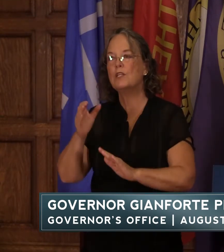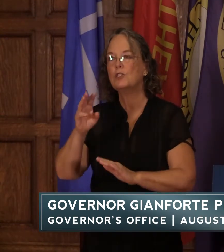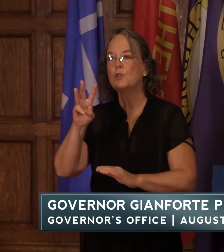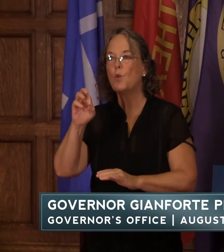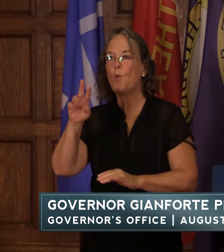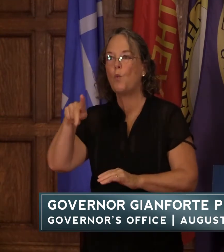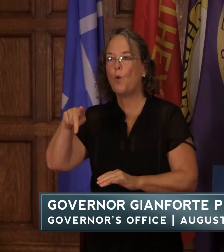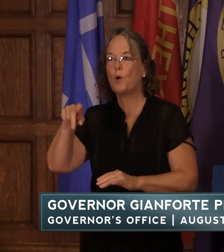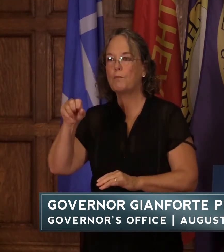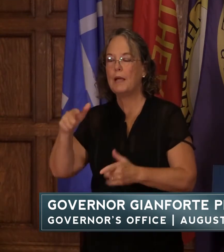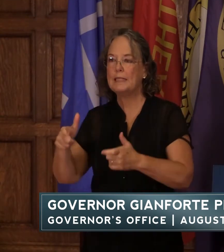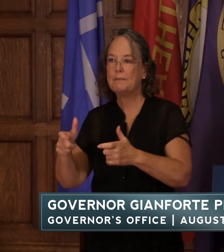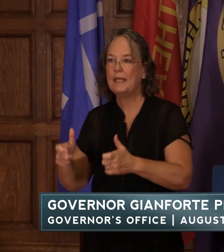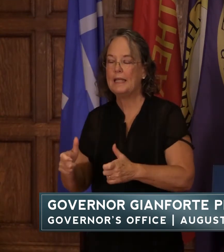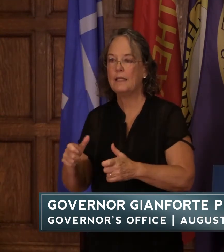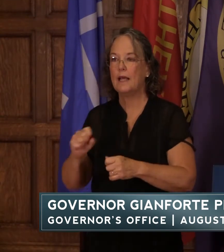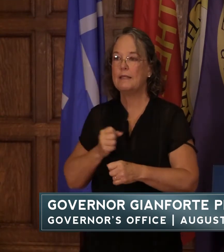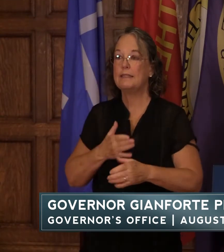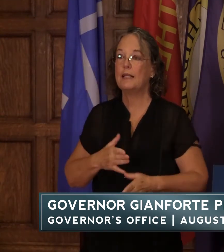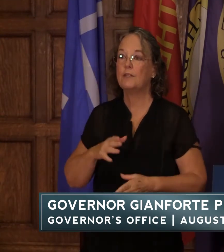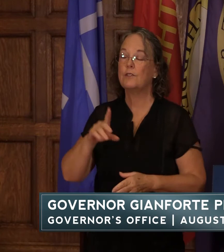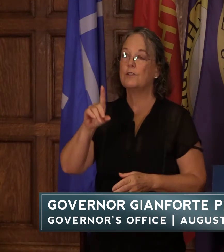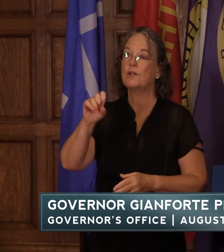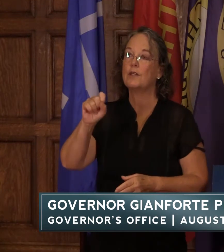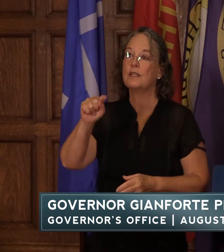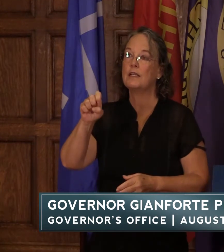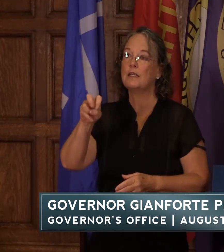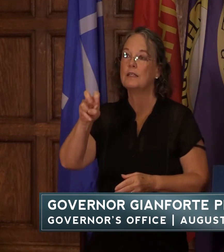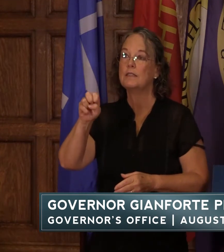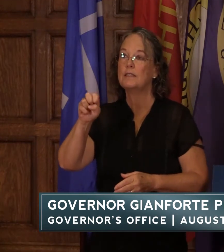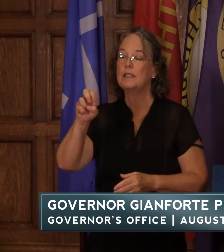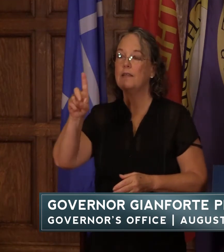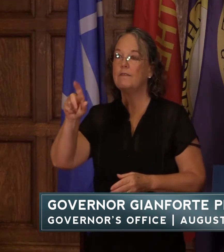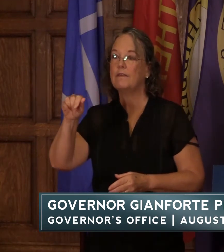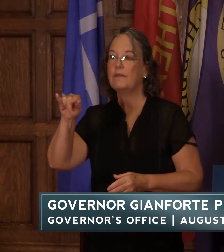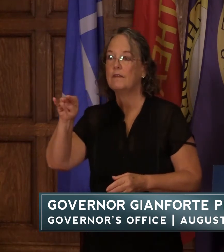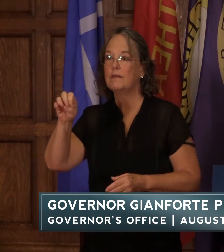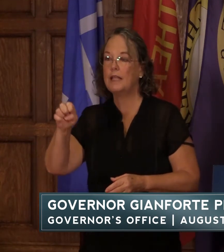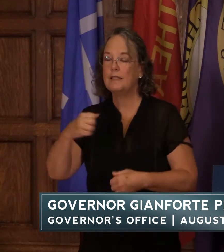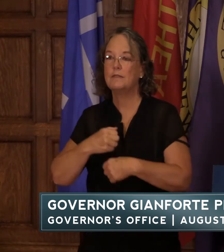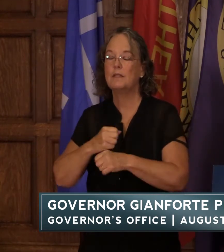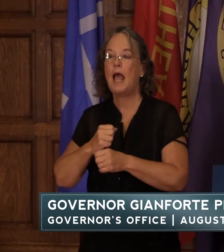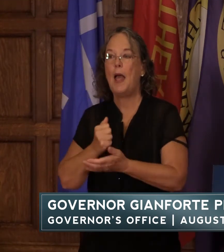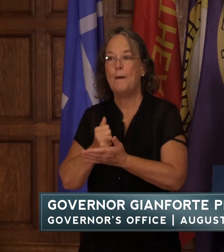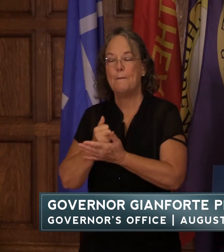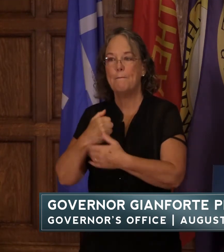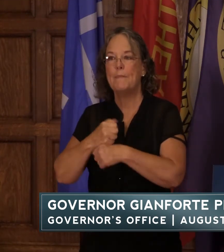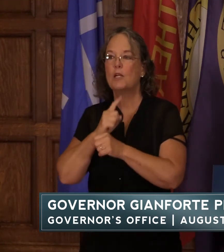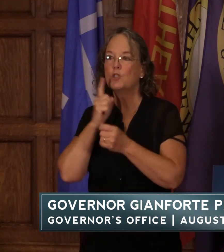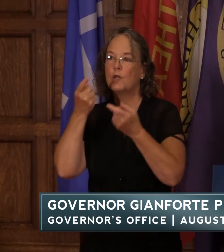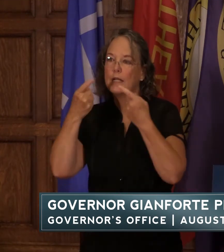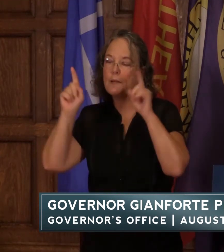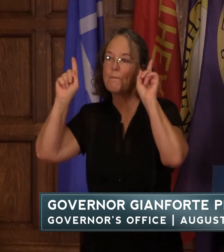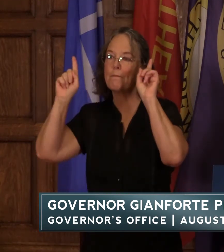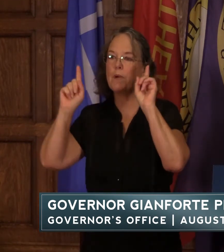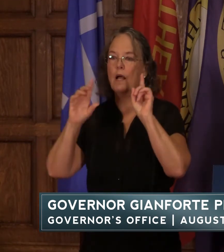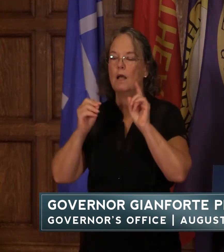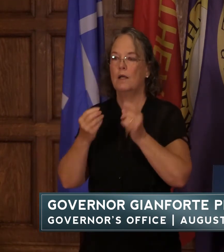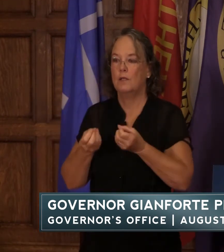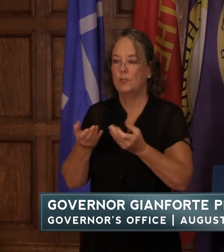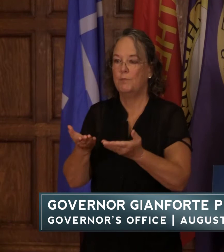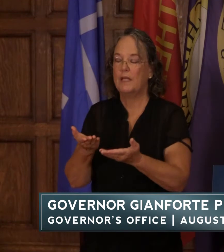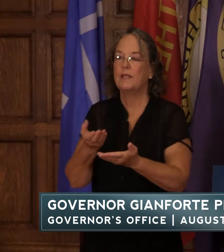and senator steve danes was instrumental in ensuring the program was a success securing funding to allow the rapid